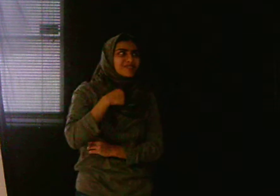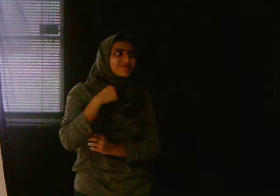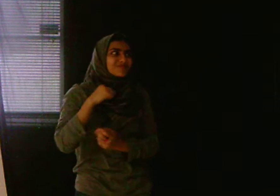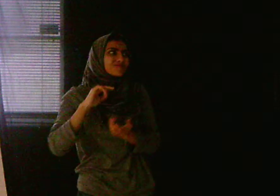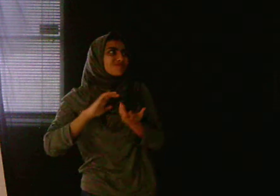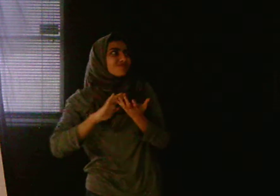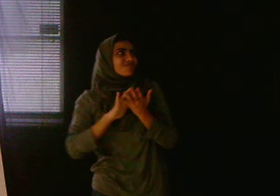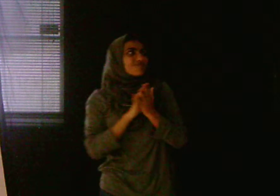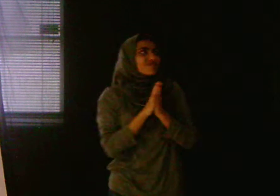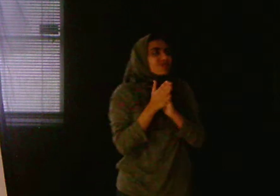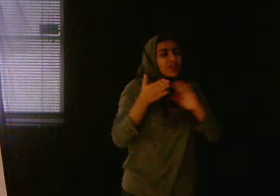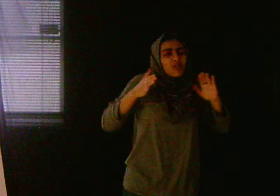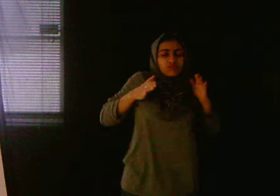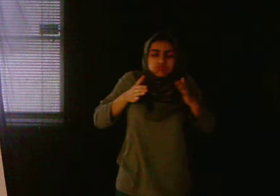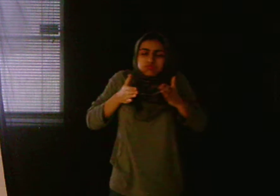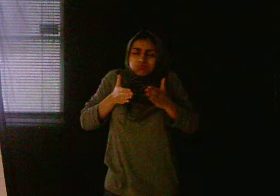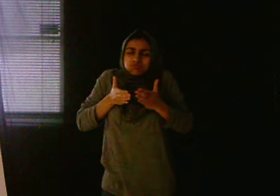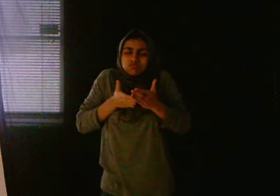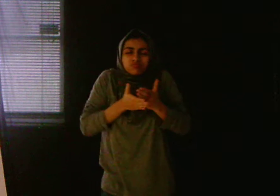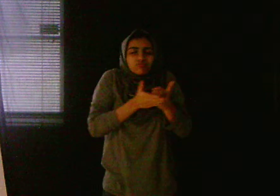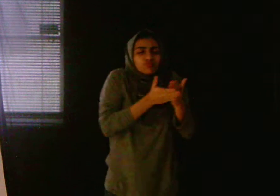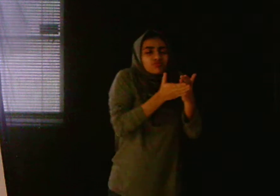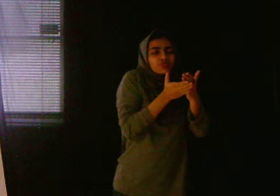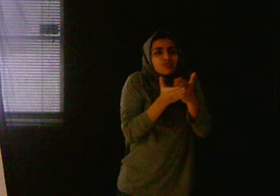a sailboat, and I will sail